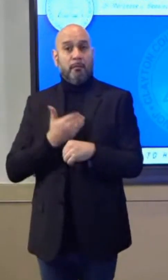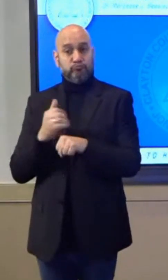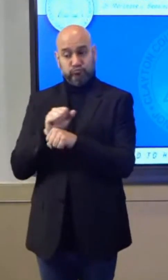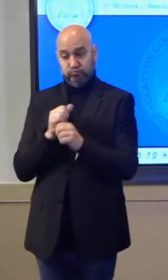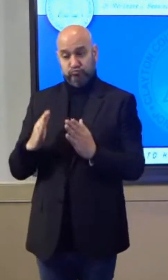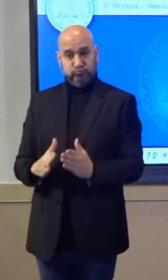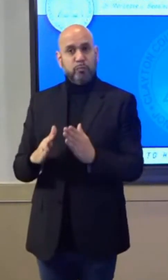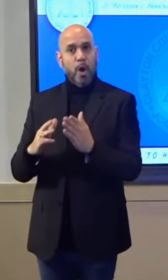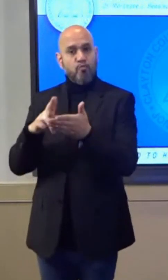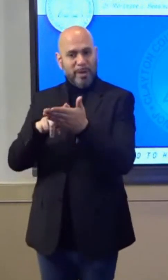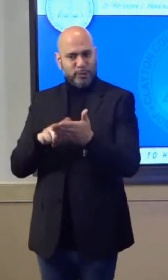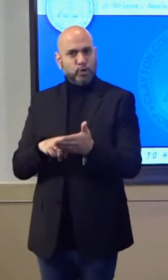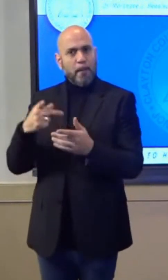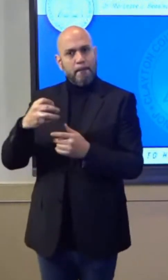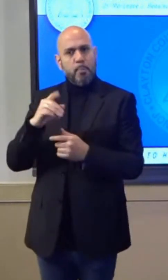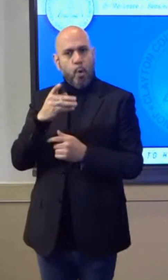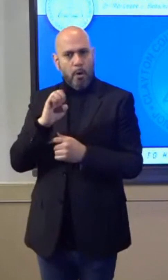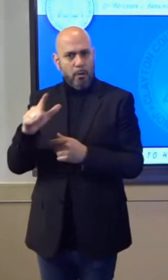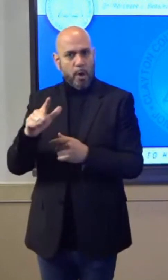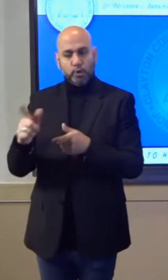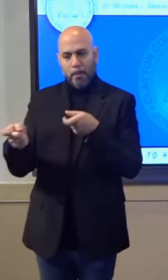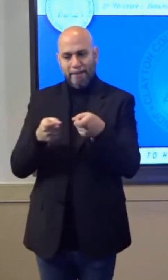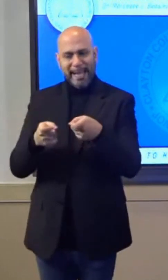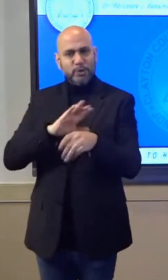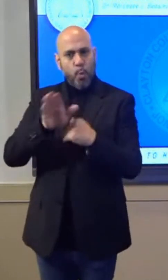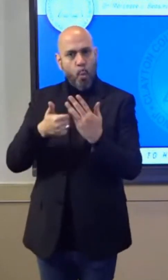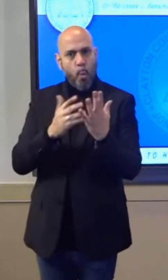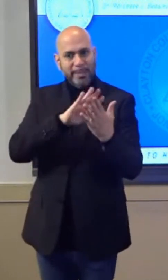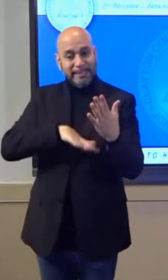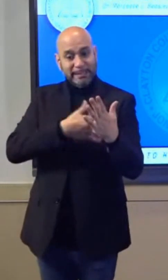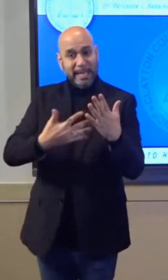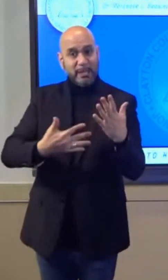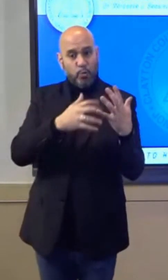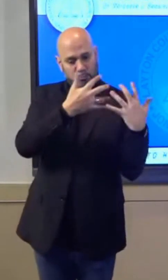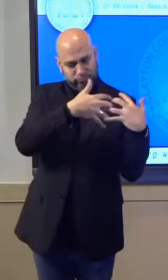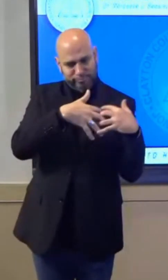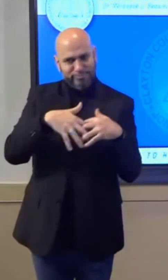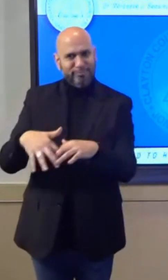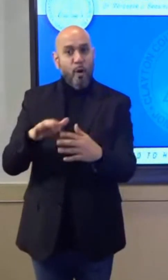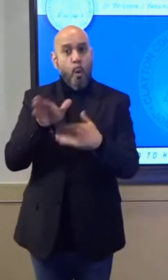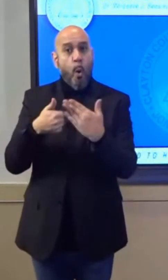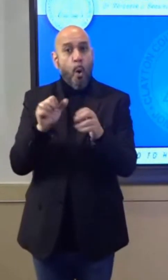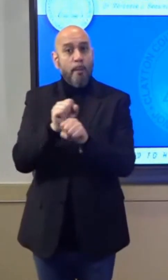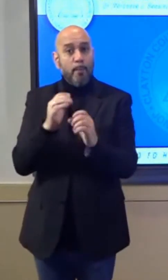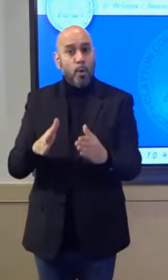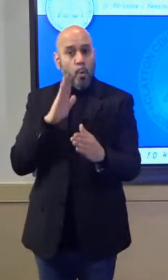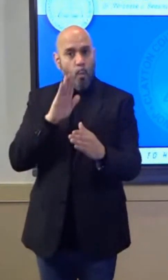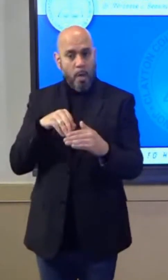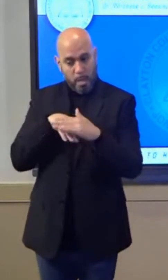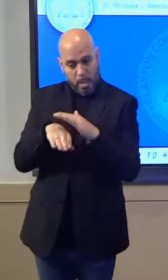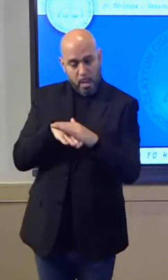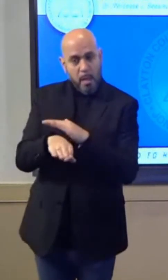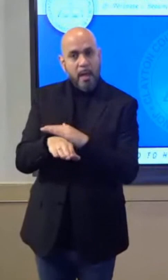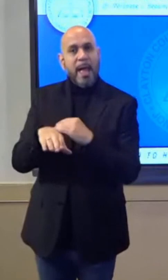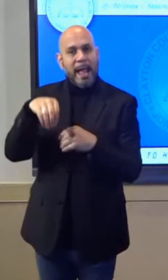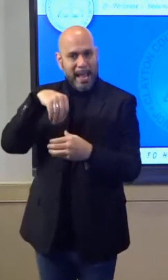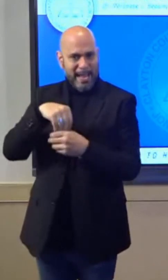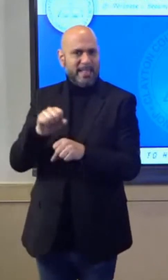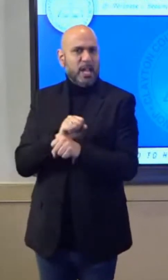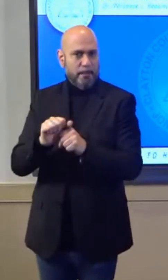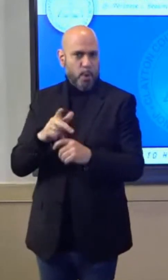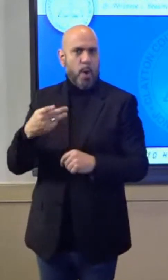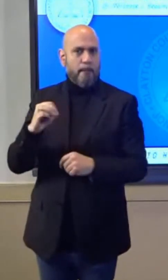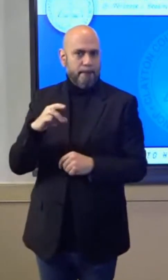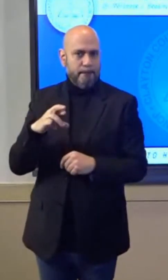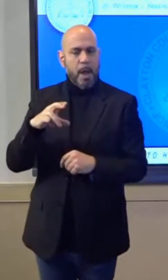registration appointment portal to manage scheduling, and all employees will access that in the employee